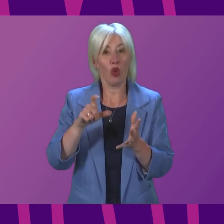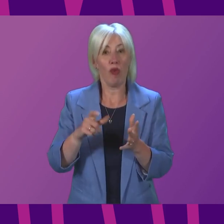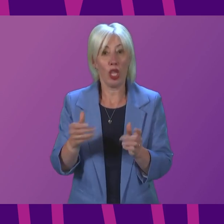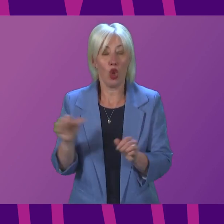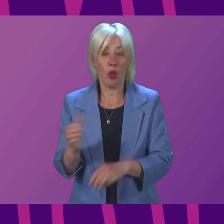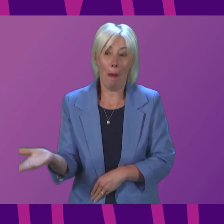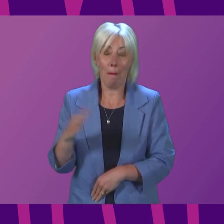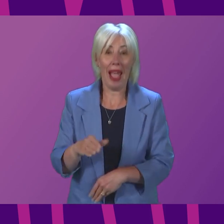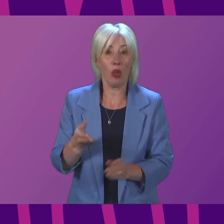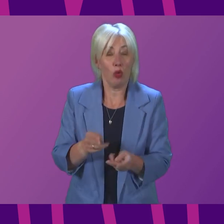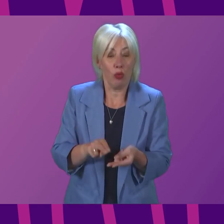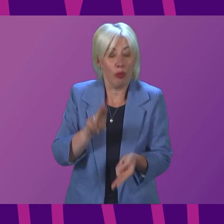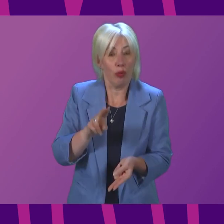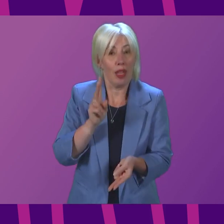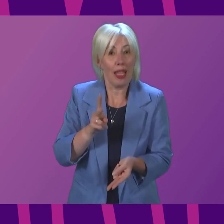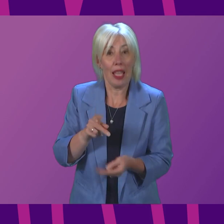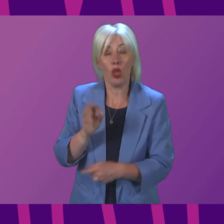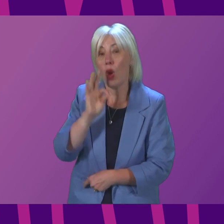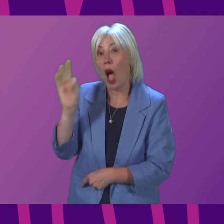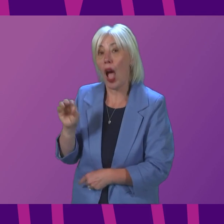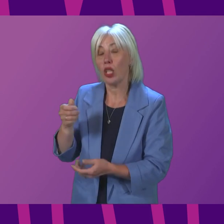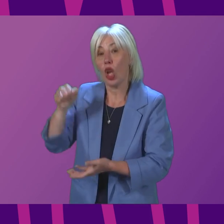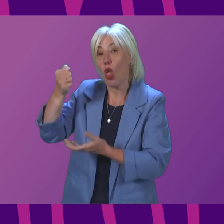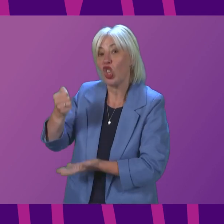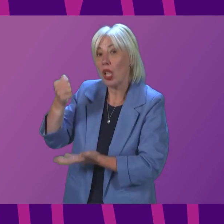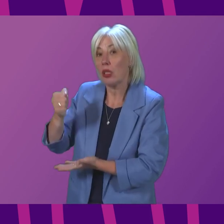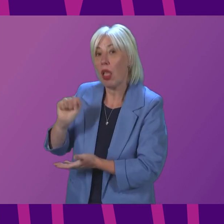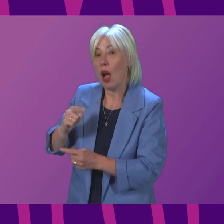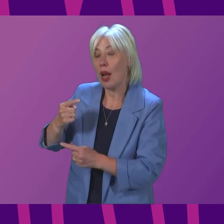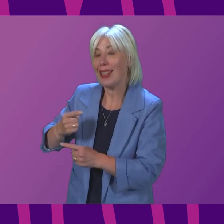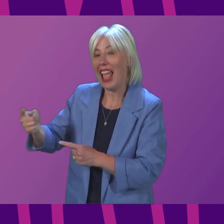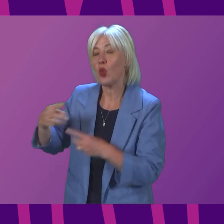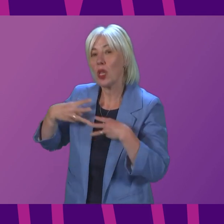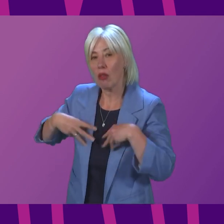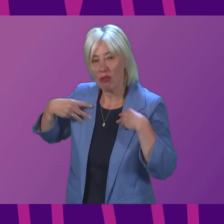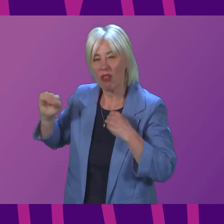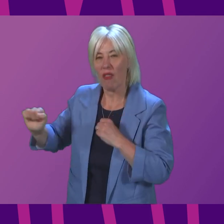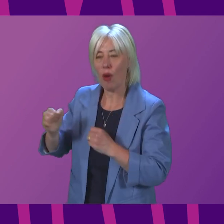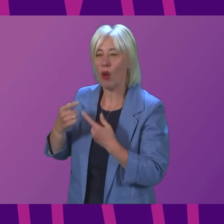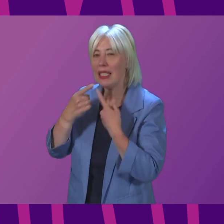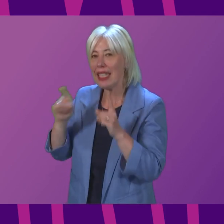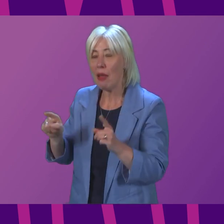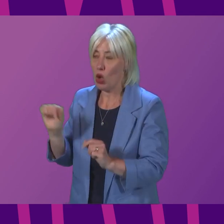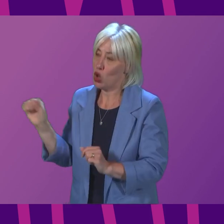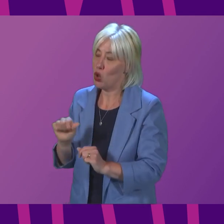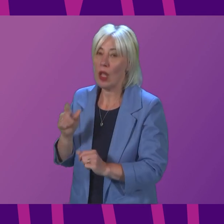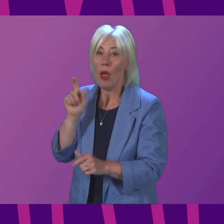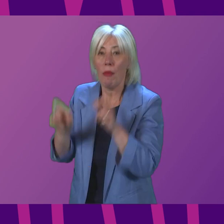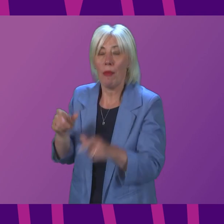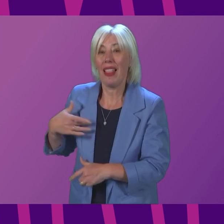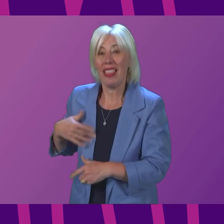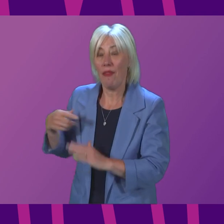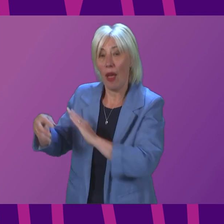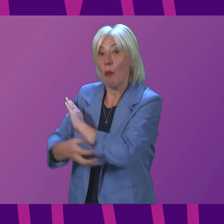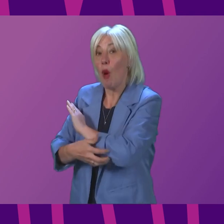would call on the UK Government and the Chancellor when he makes his spring statement next week to deliver significant support for people living in poverty right now,